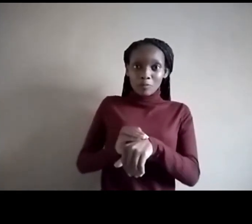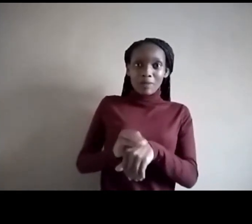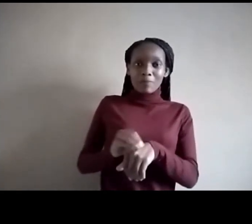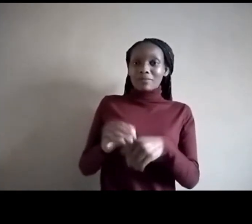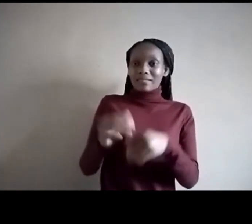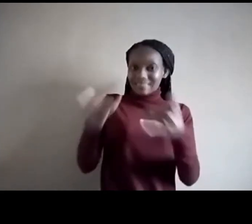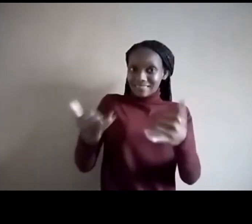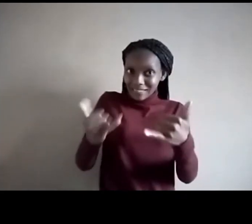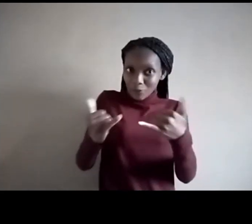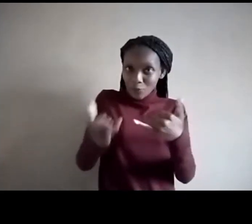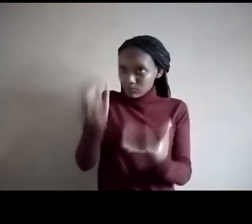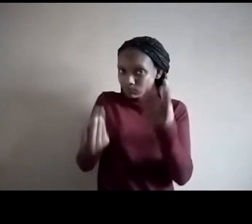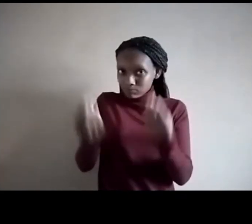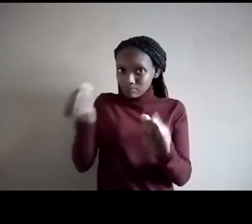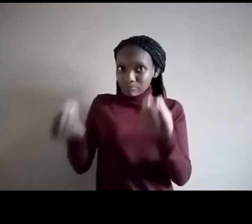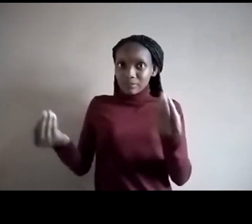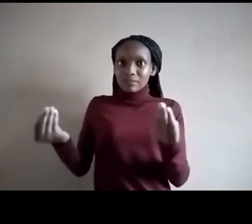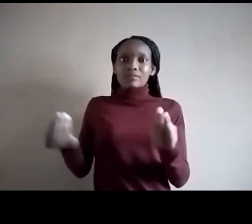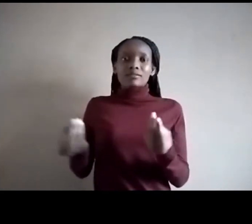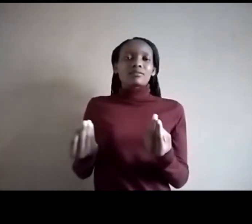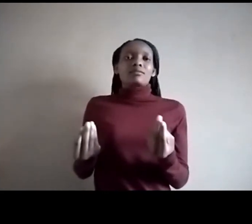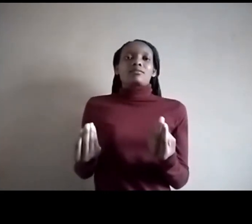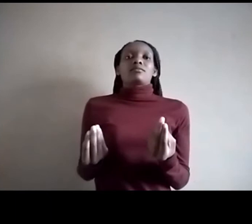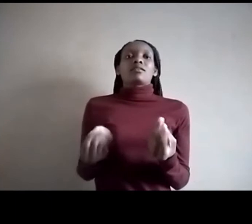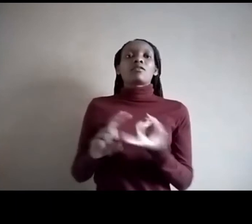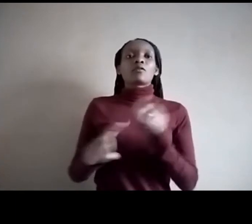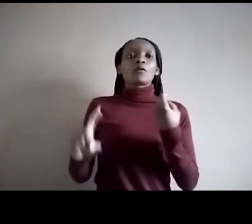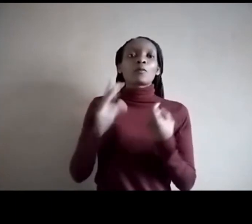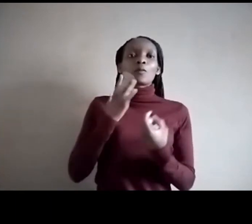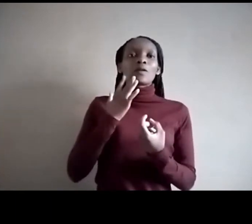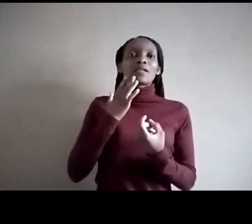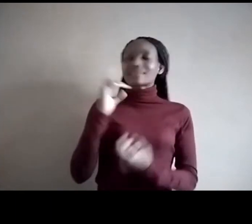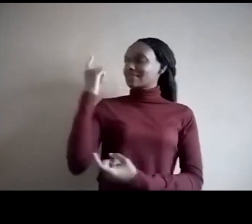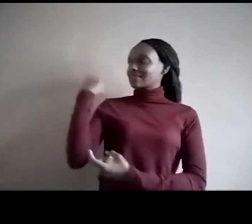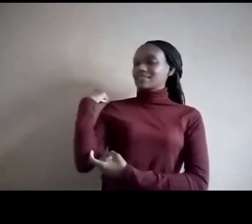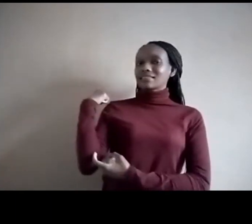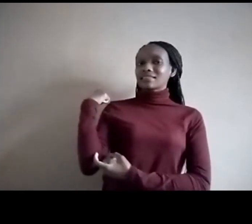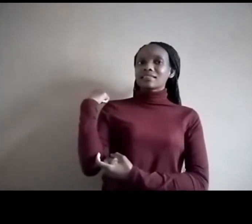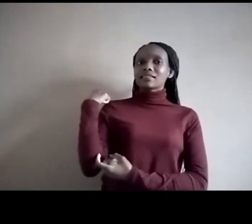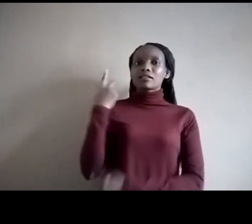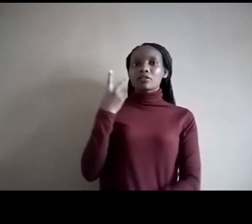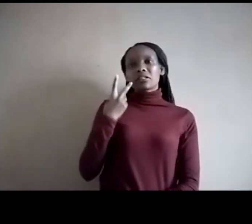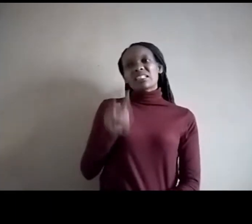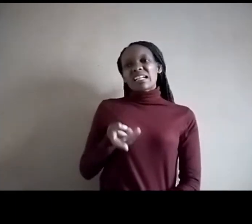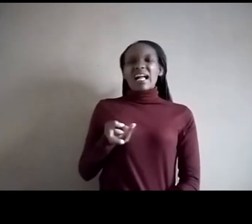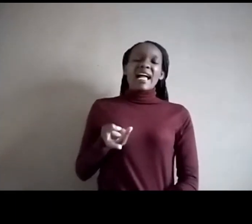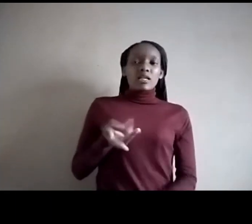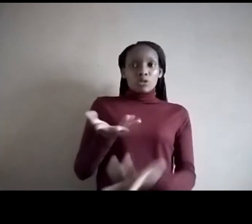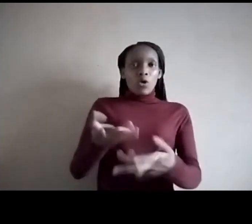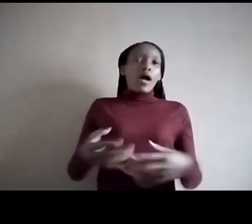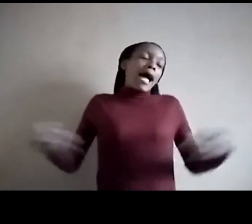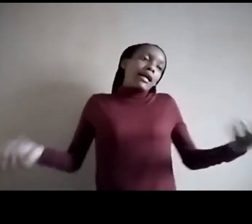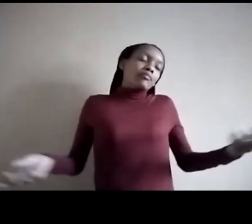emanate from exactly that way of doing things where you just simply accept, well, we have been free.